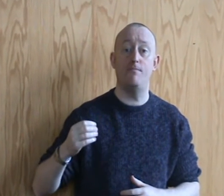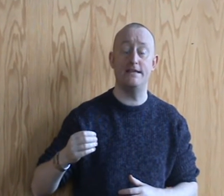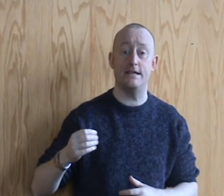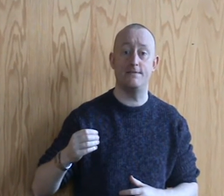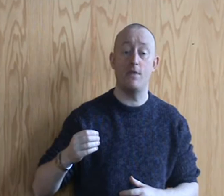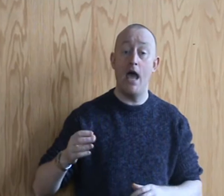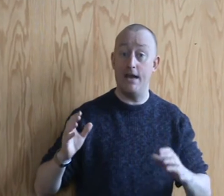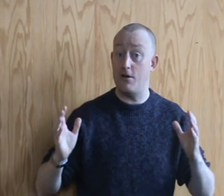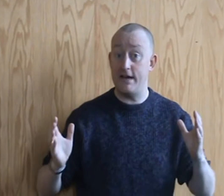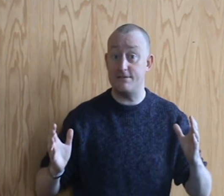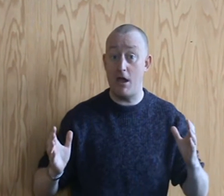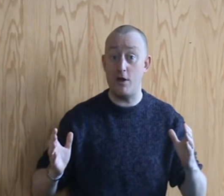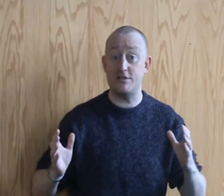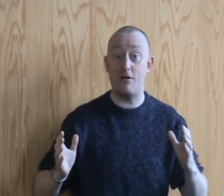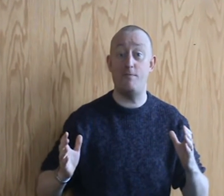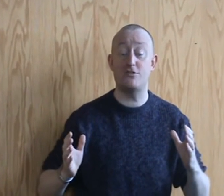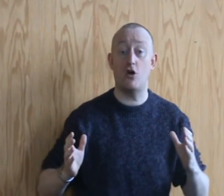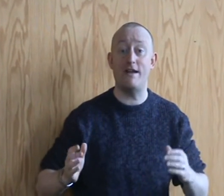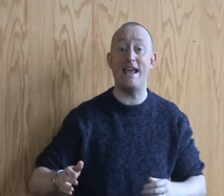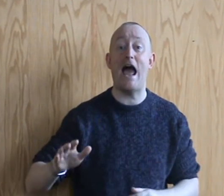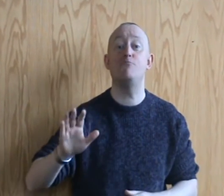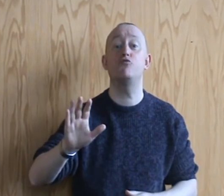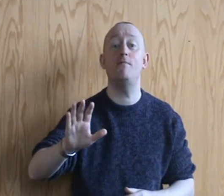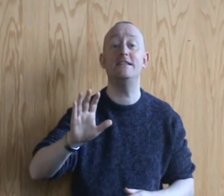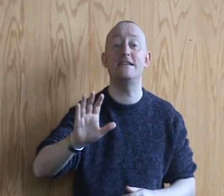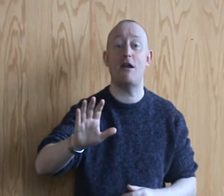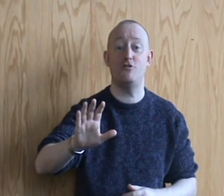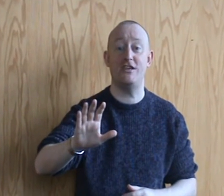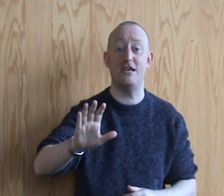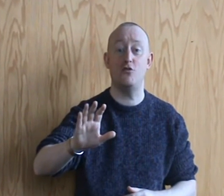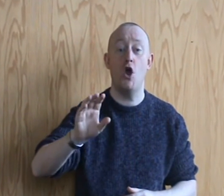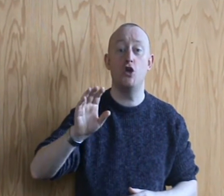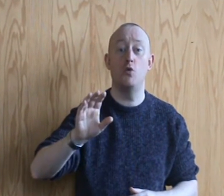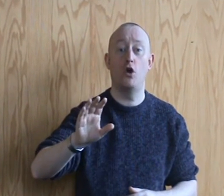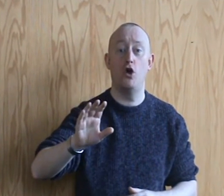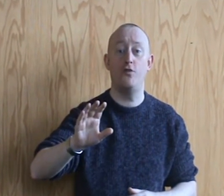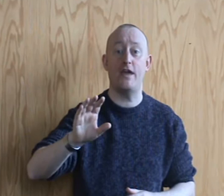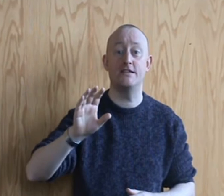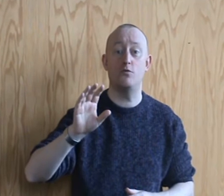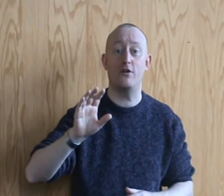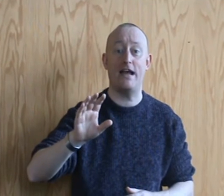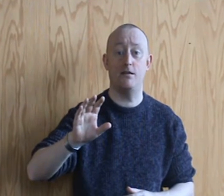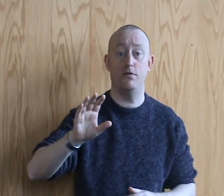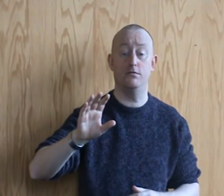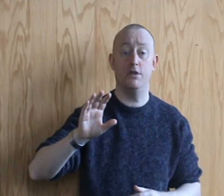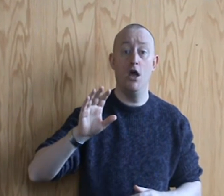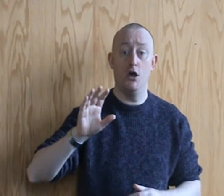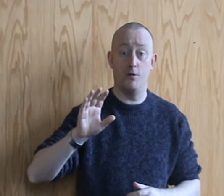business and if you're an experienced therapist already i promise and guarantee you you will learn things that will catapult your